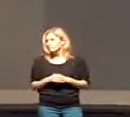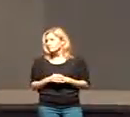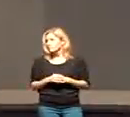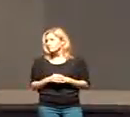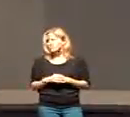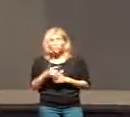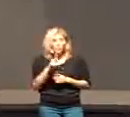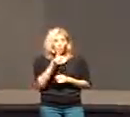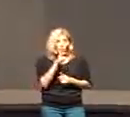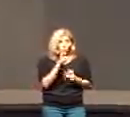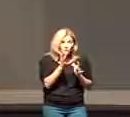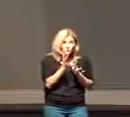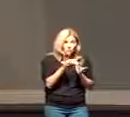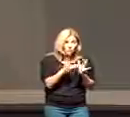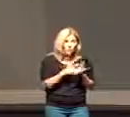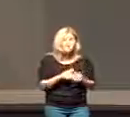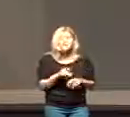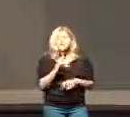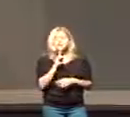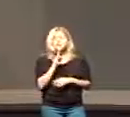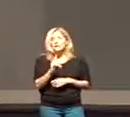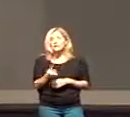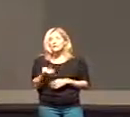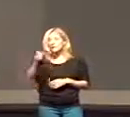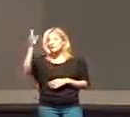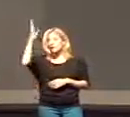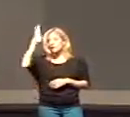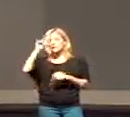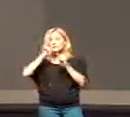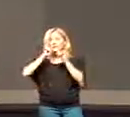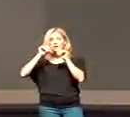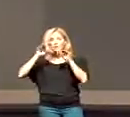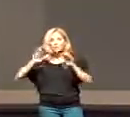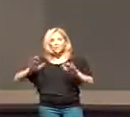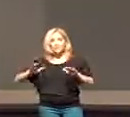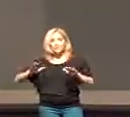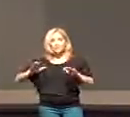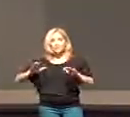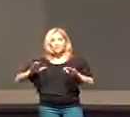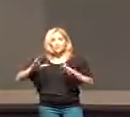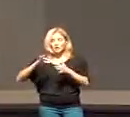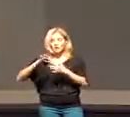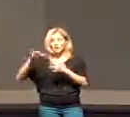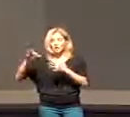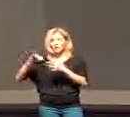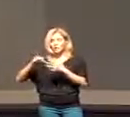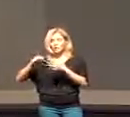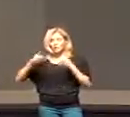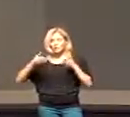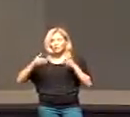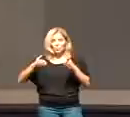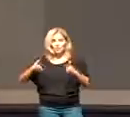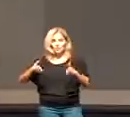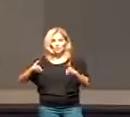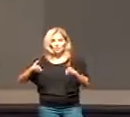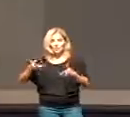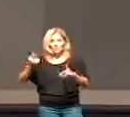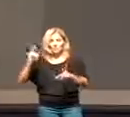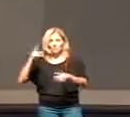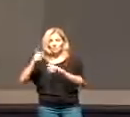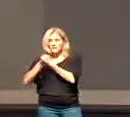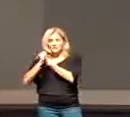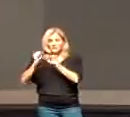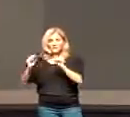So who is Jesus? He is God's anointed, chosen way of salvation.